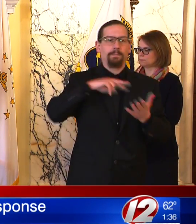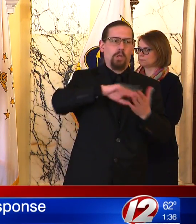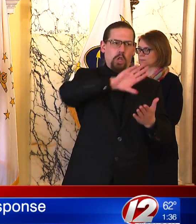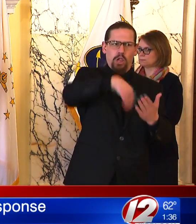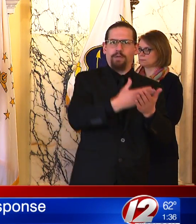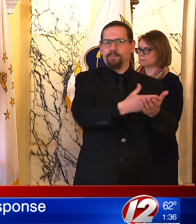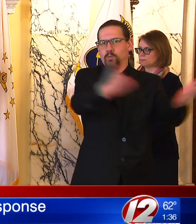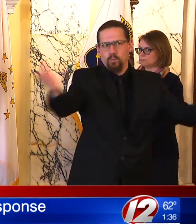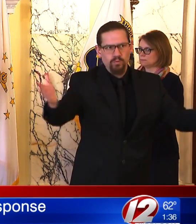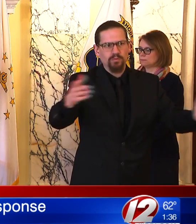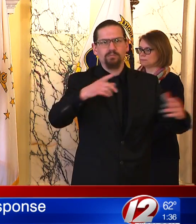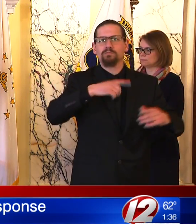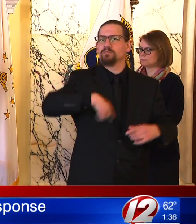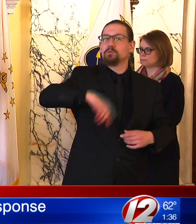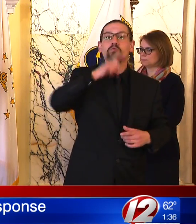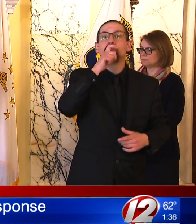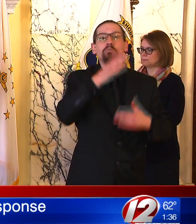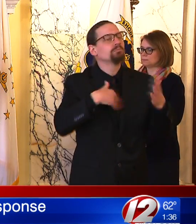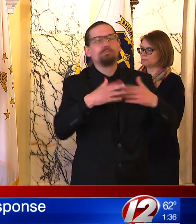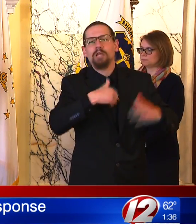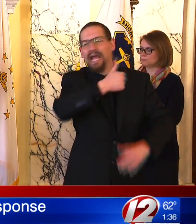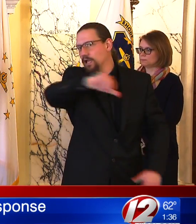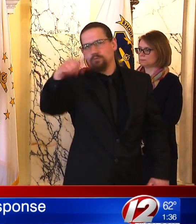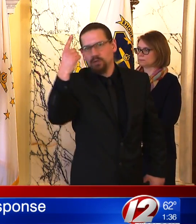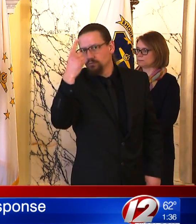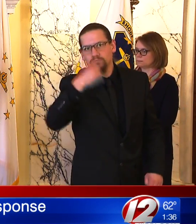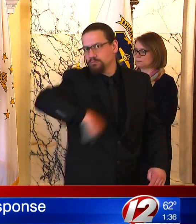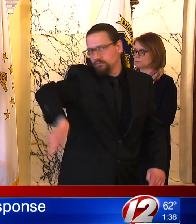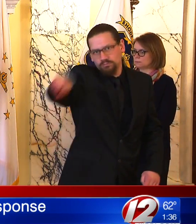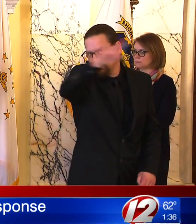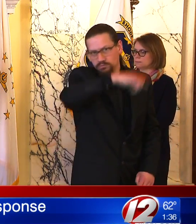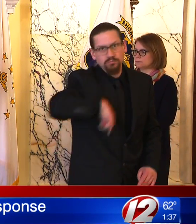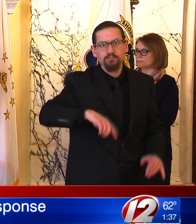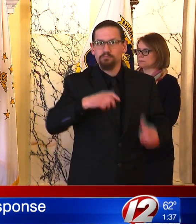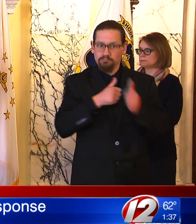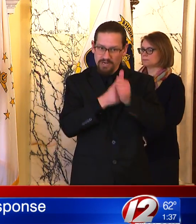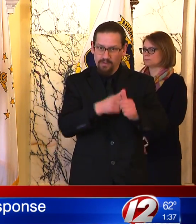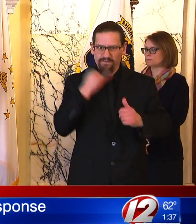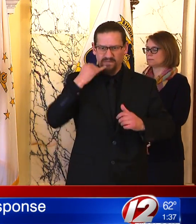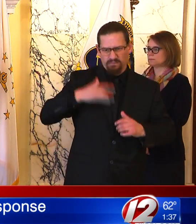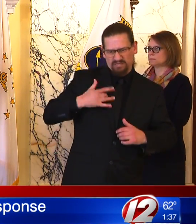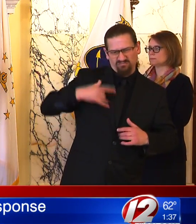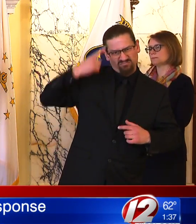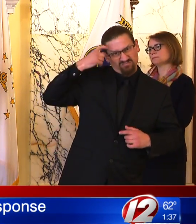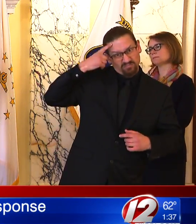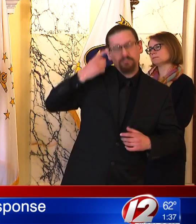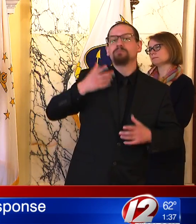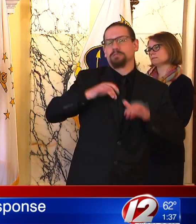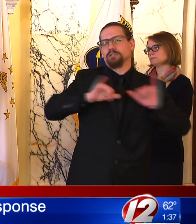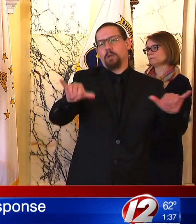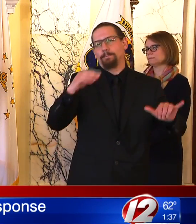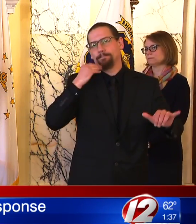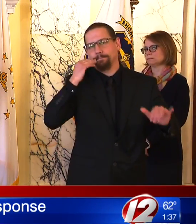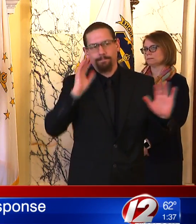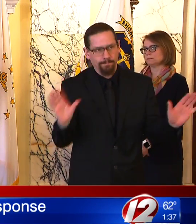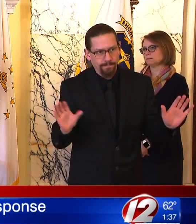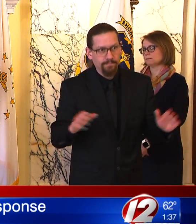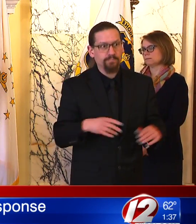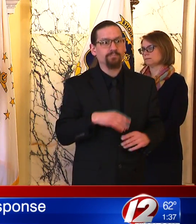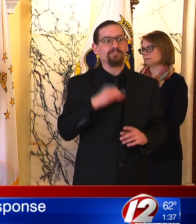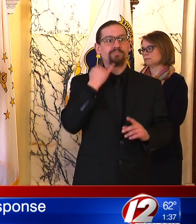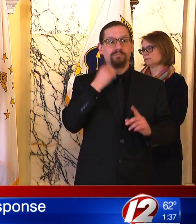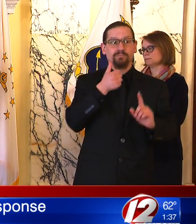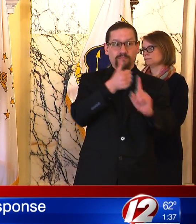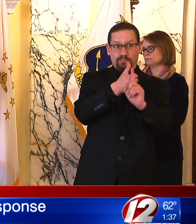If you have symptoms of COVID-19, everyone you live with and people who have been in close contact with you while you were